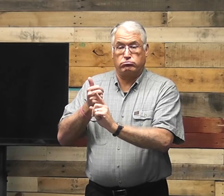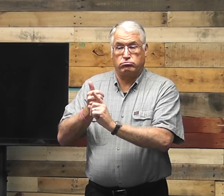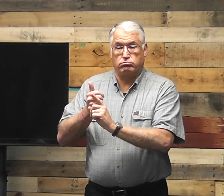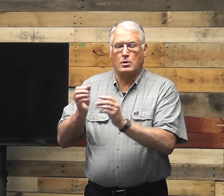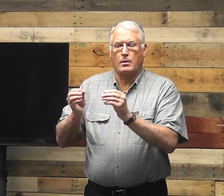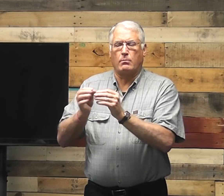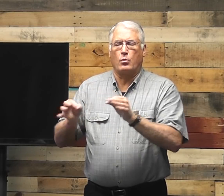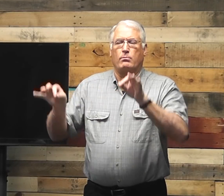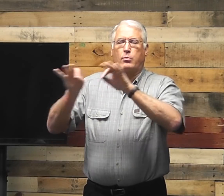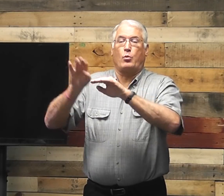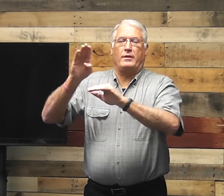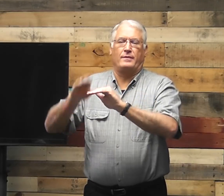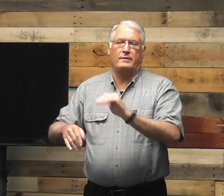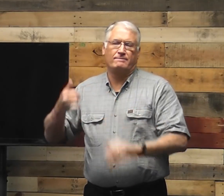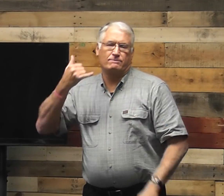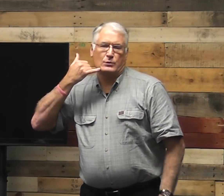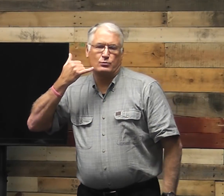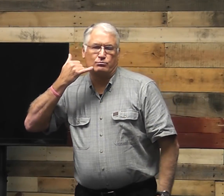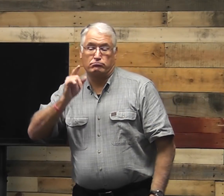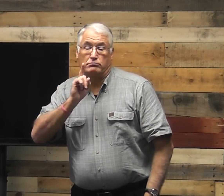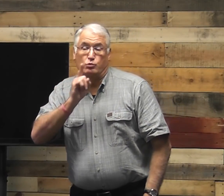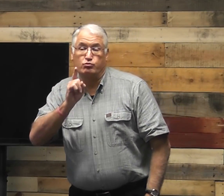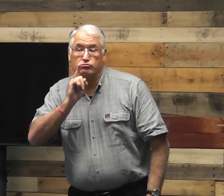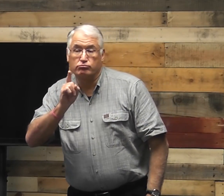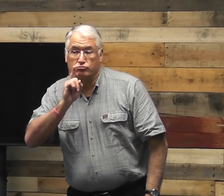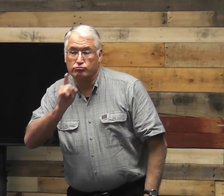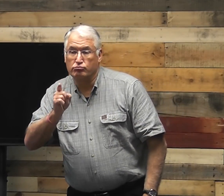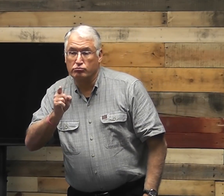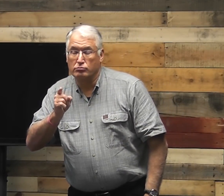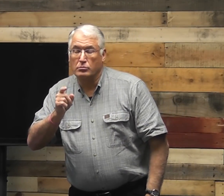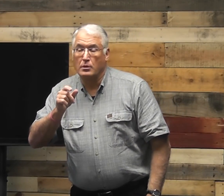is more important than our phones, truly. It is.